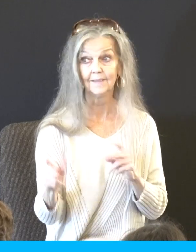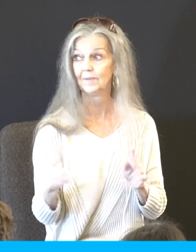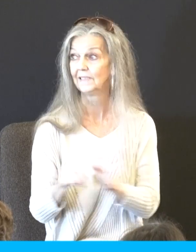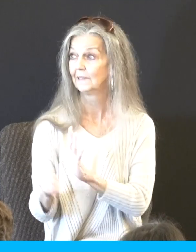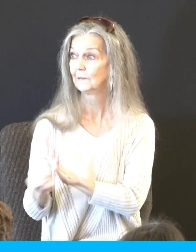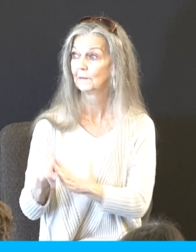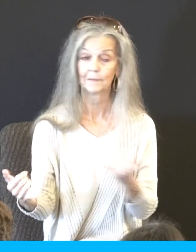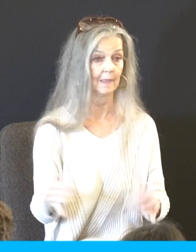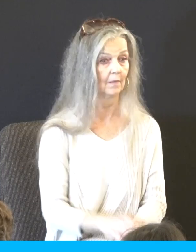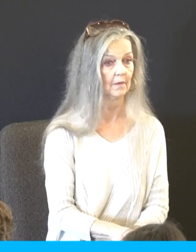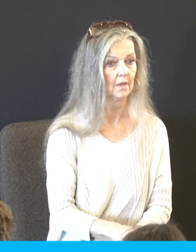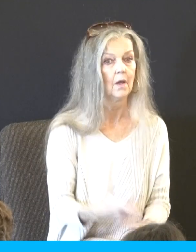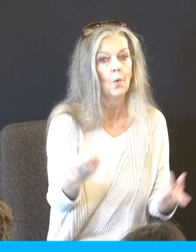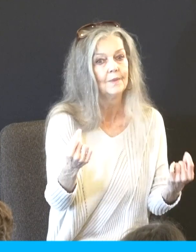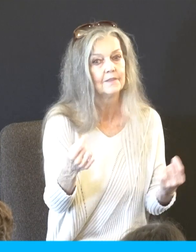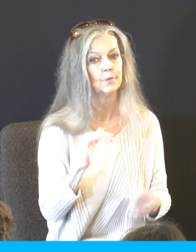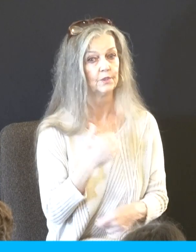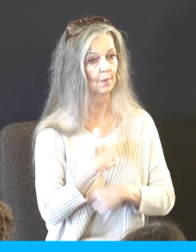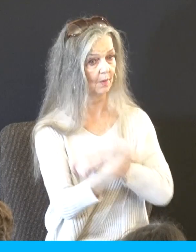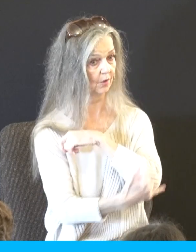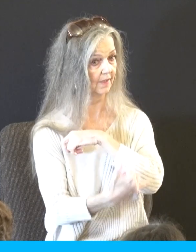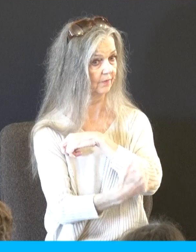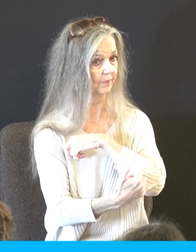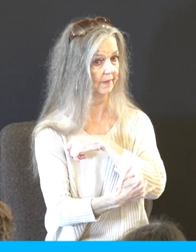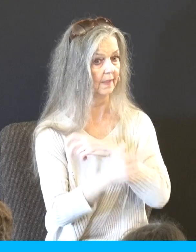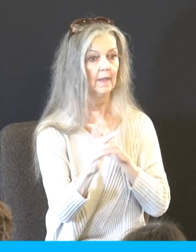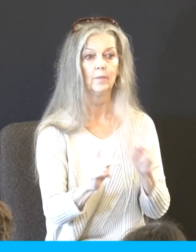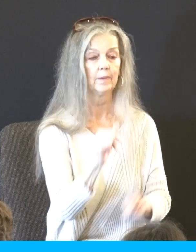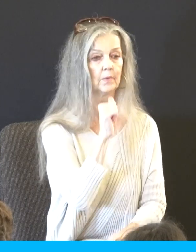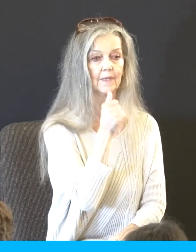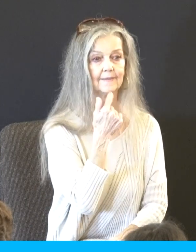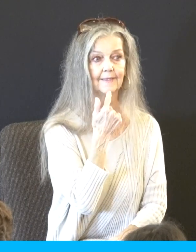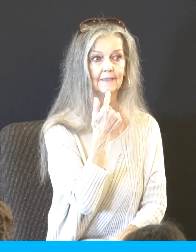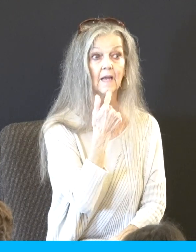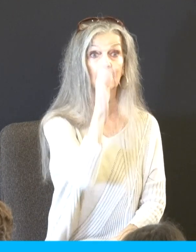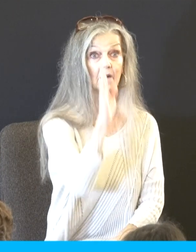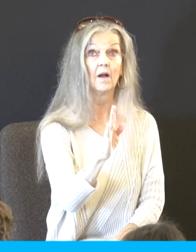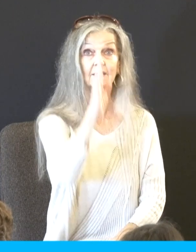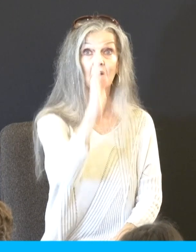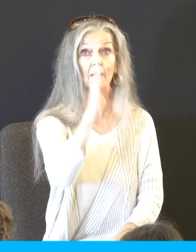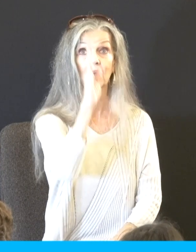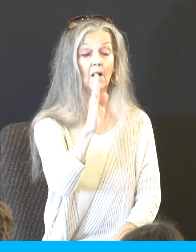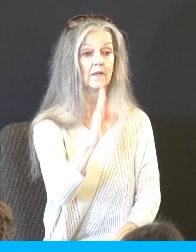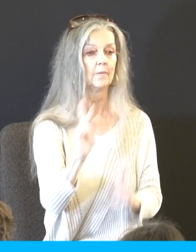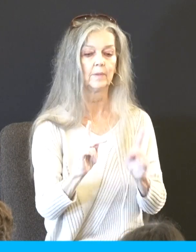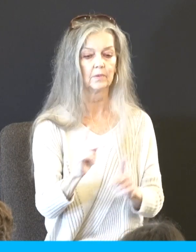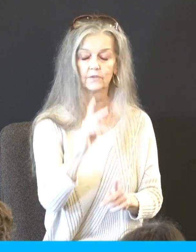What's that doing to our country? Because people are no longer saying, this is what God's word says and if you want to be right with him, you better